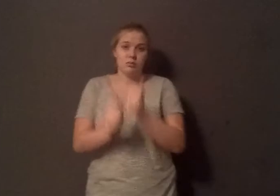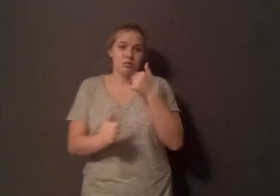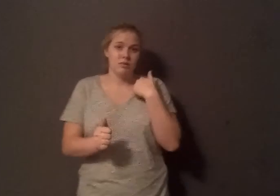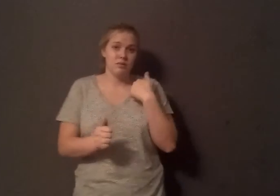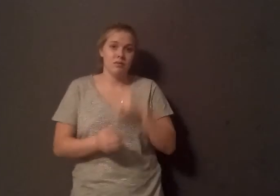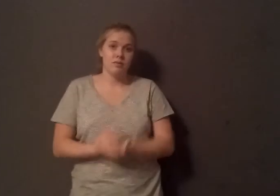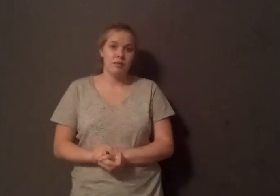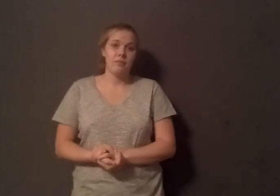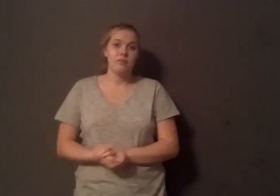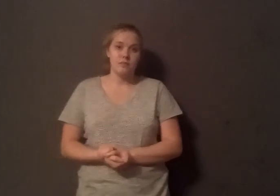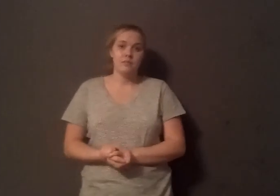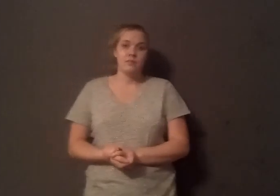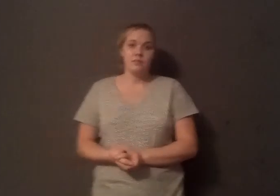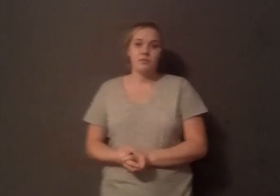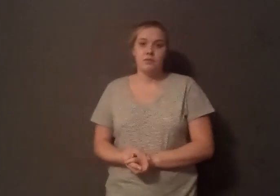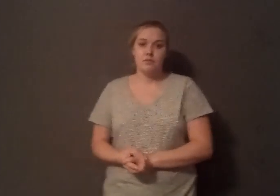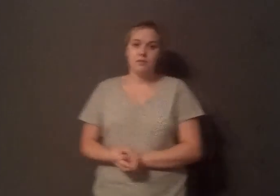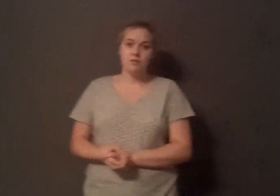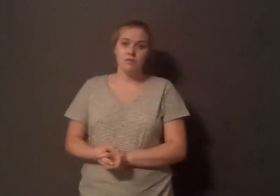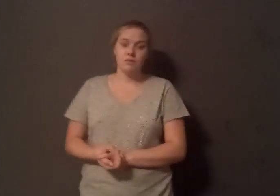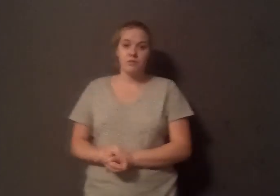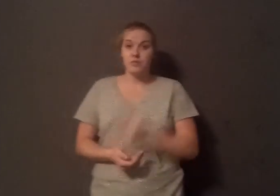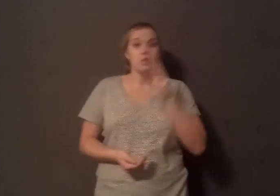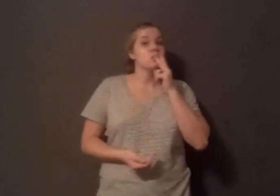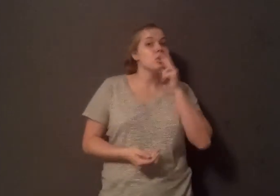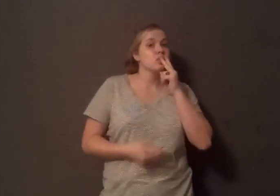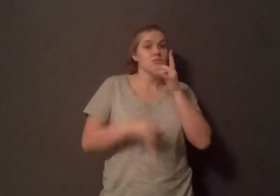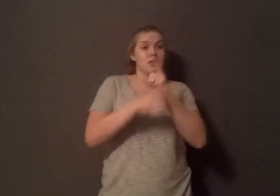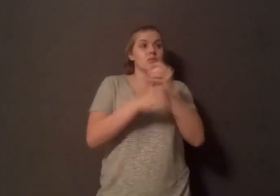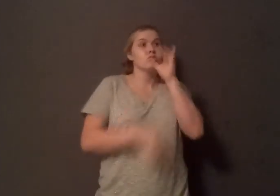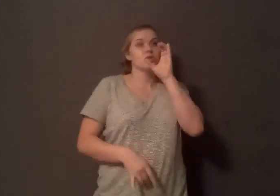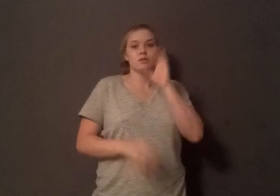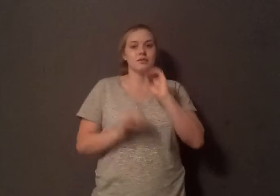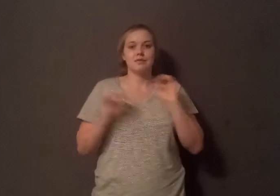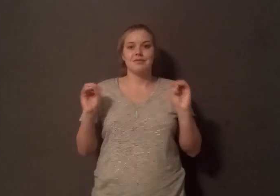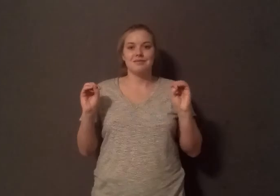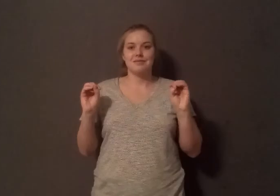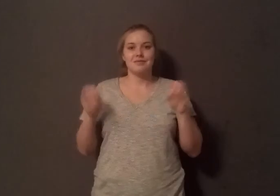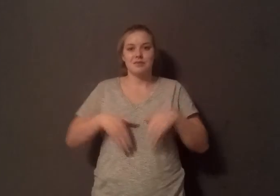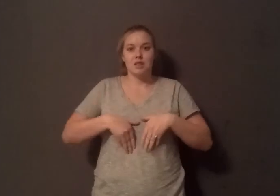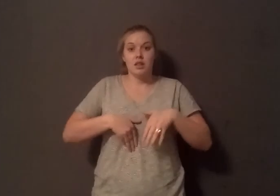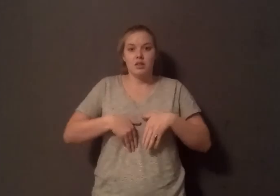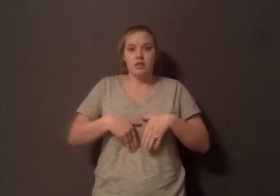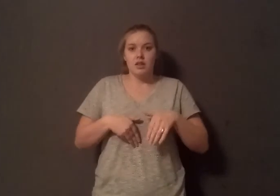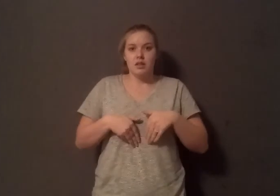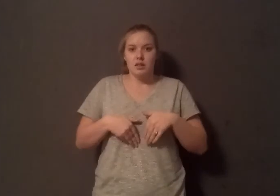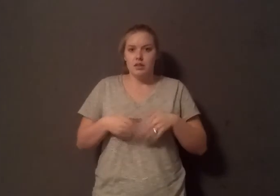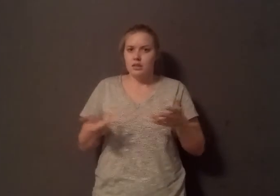in terminal cancer since age four. He's not a smoker, not a drinker. And it's not in his lungs. It's in his lymph nodes. But